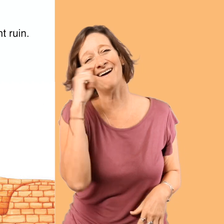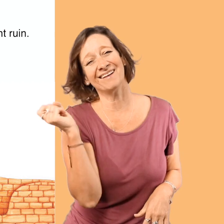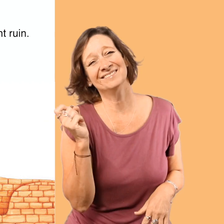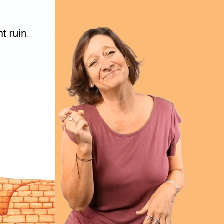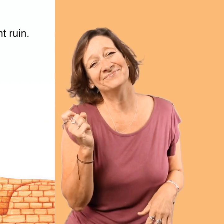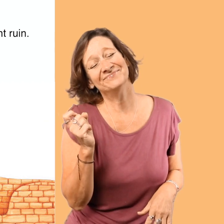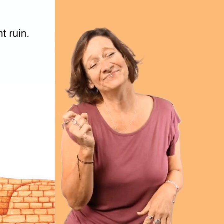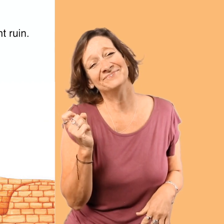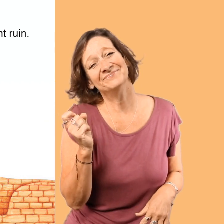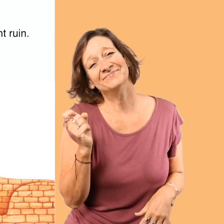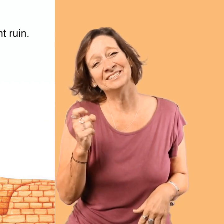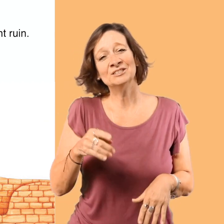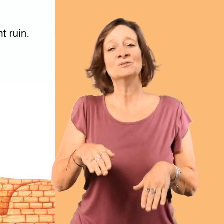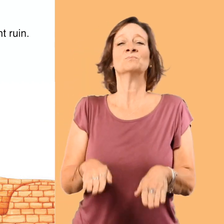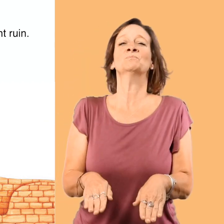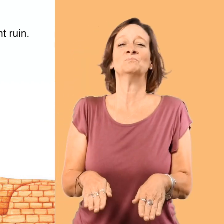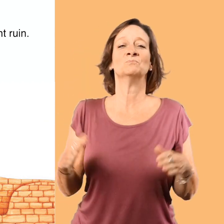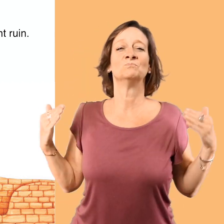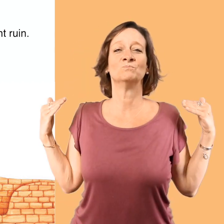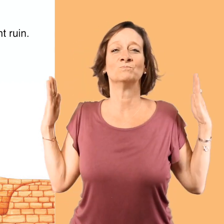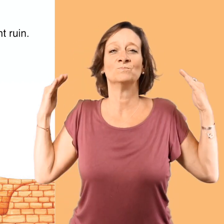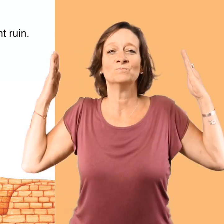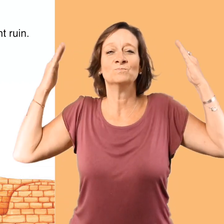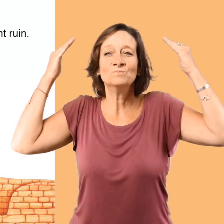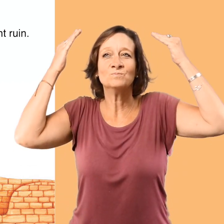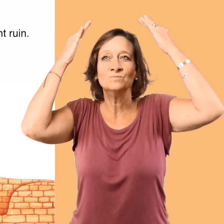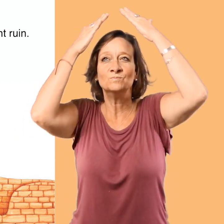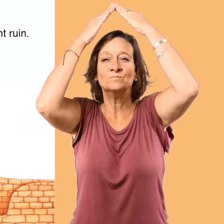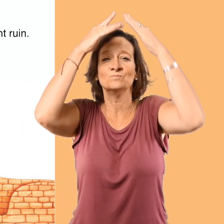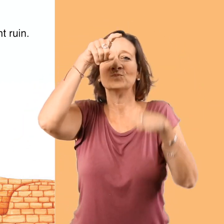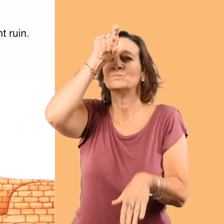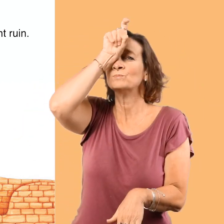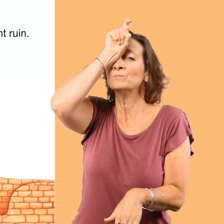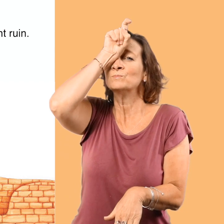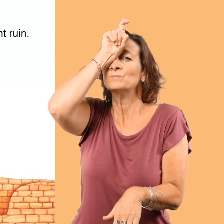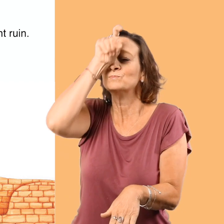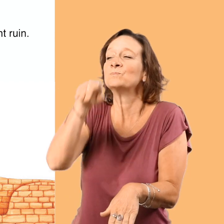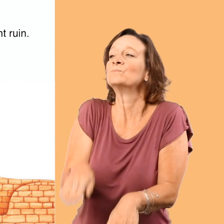In other words, she's ugly. There she is looking like a statue.